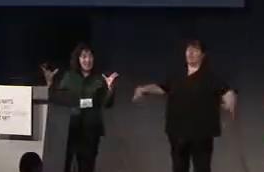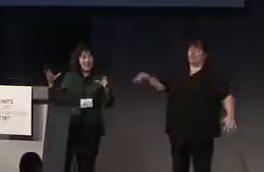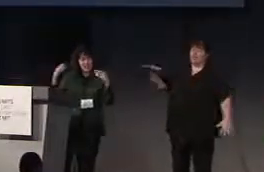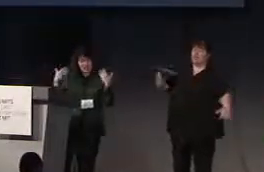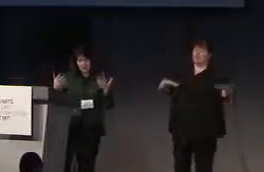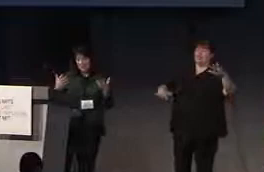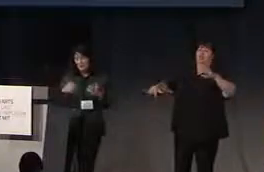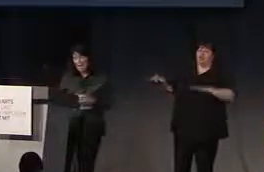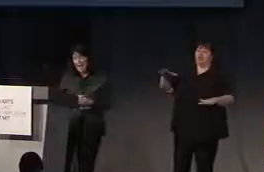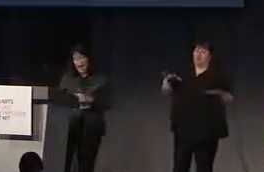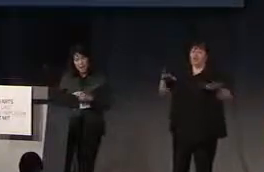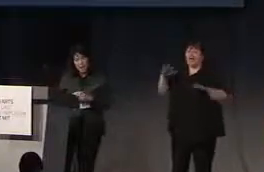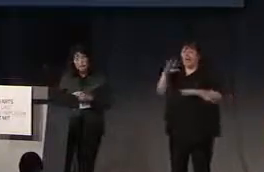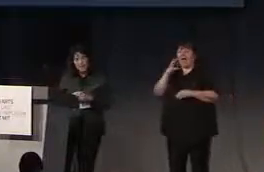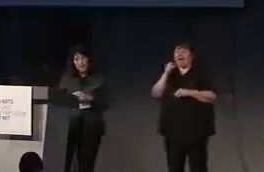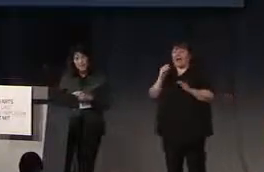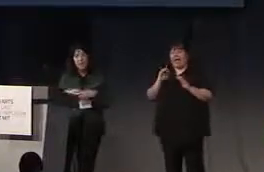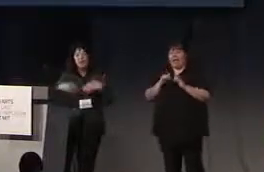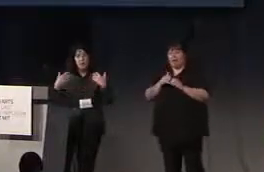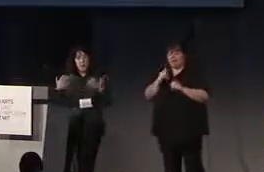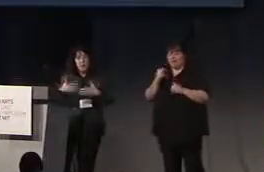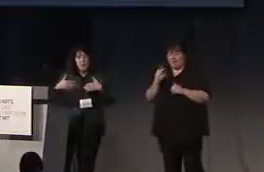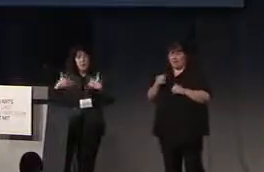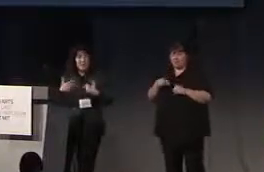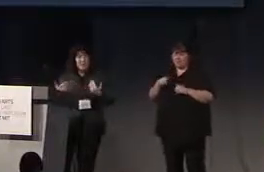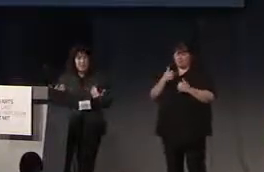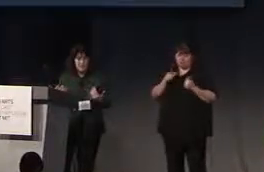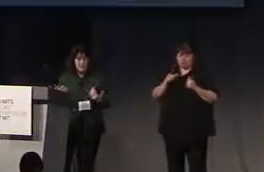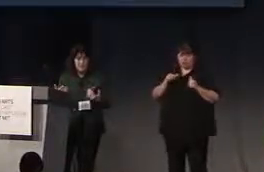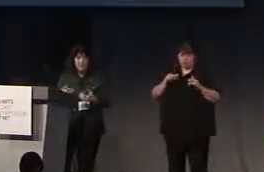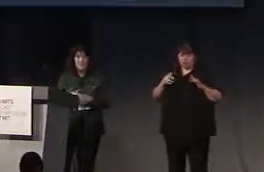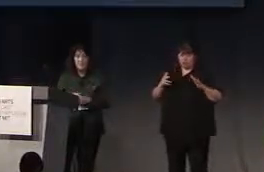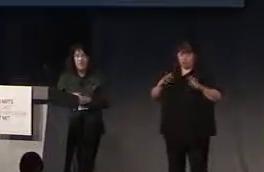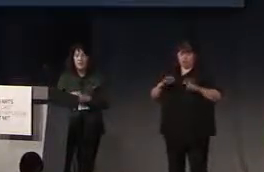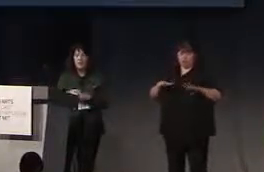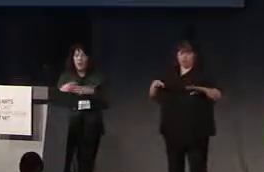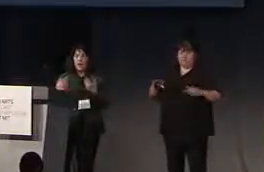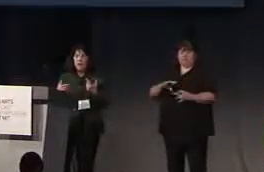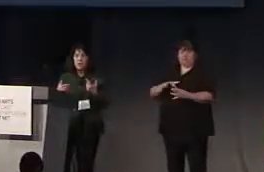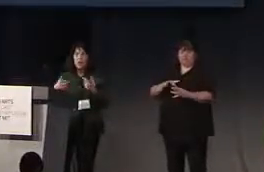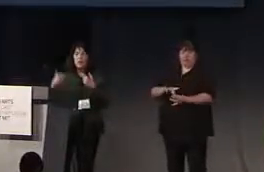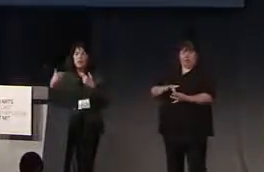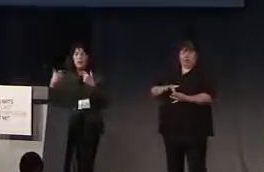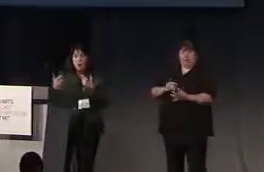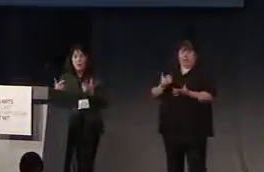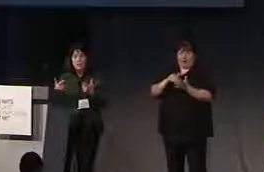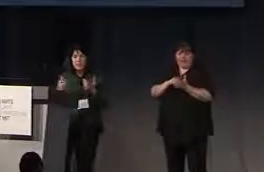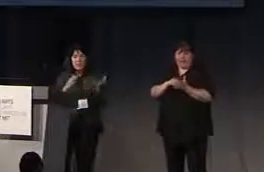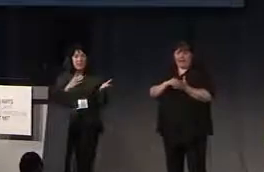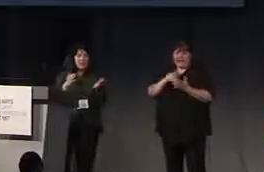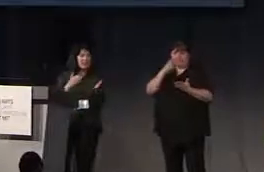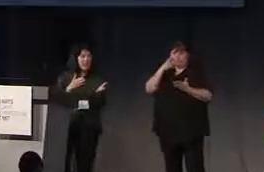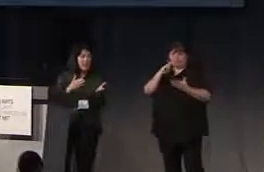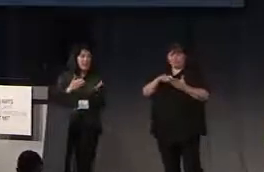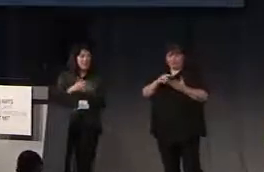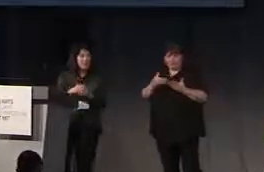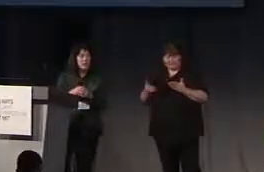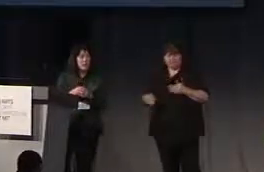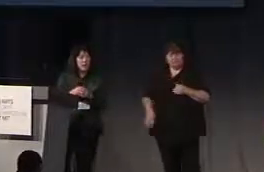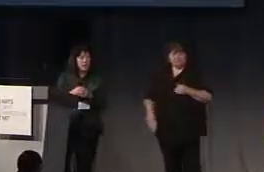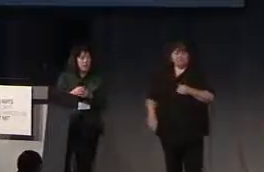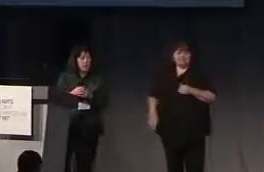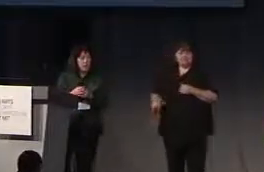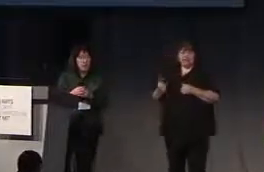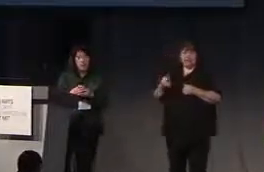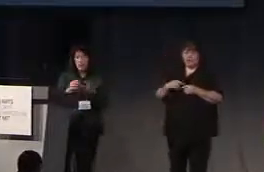and how, then, you try to re-stabilize yourself and you notice things. And now I'm referring